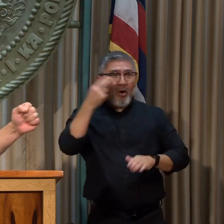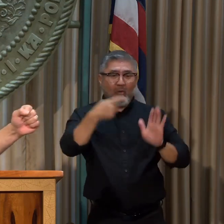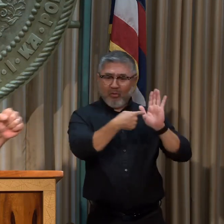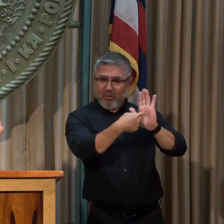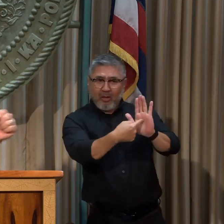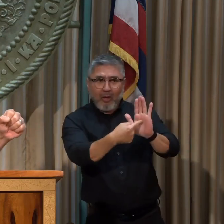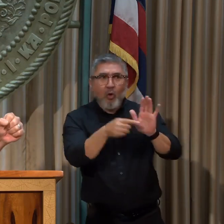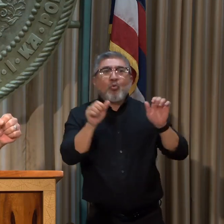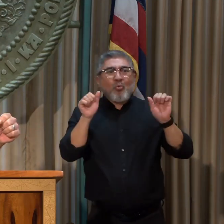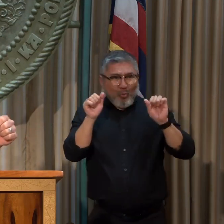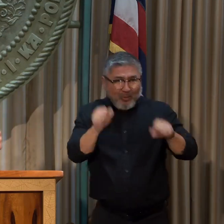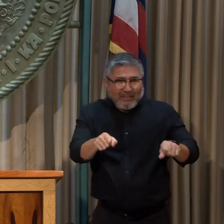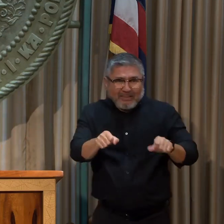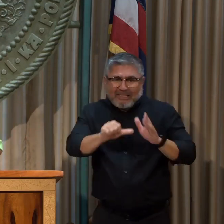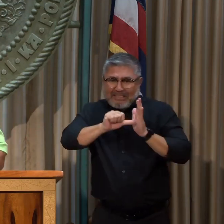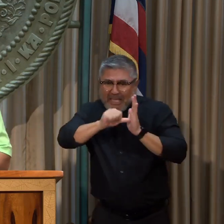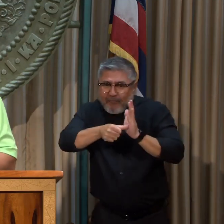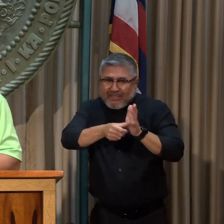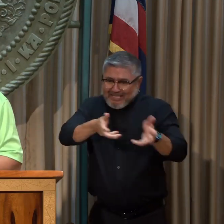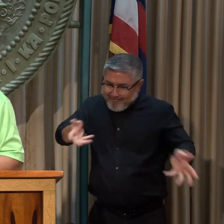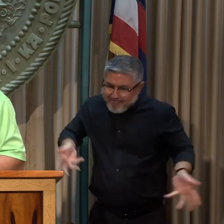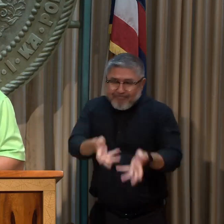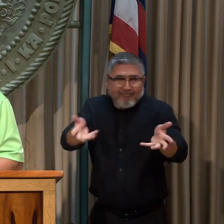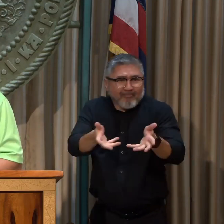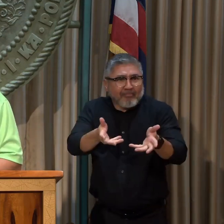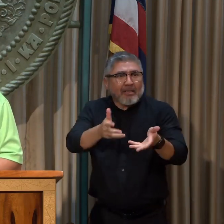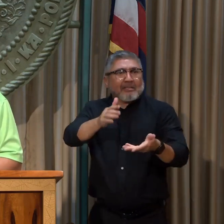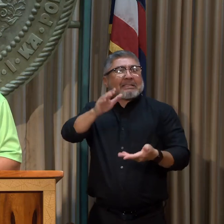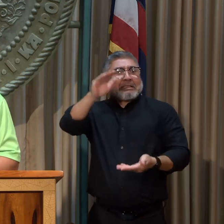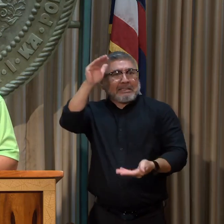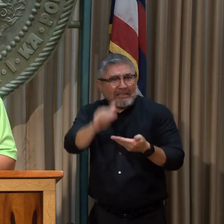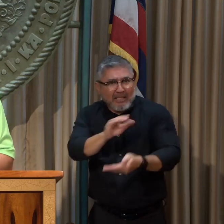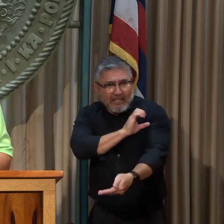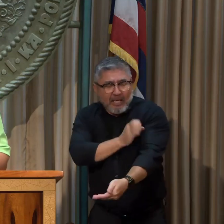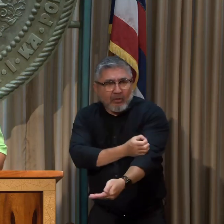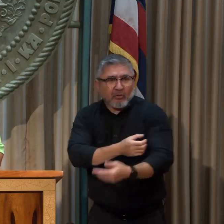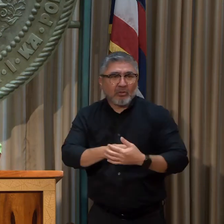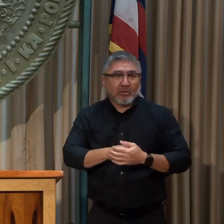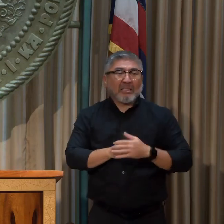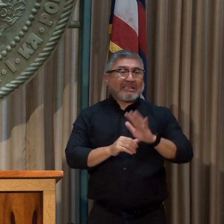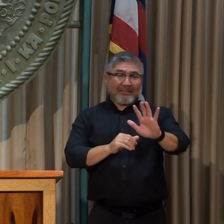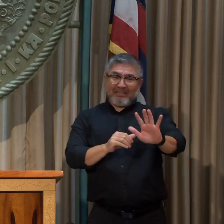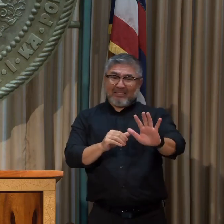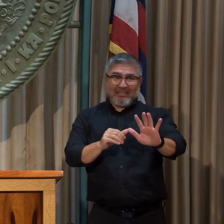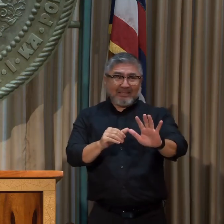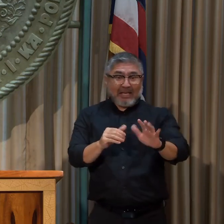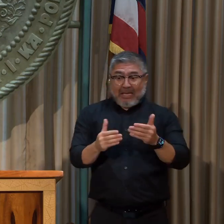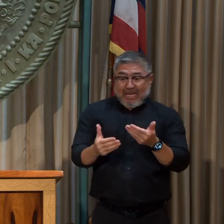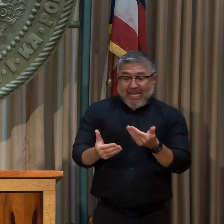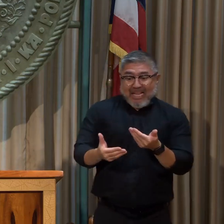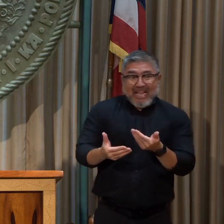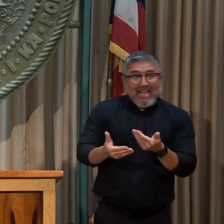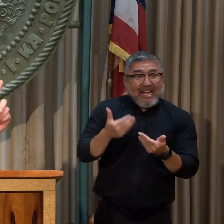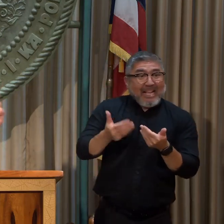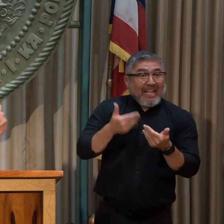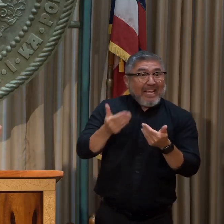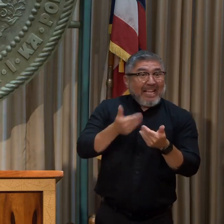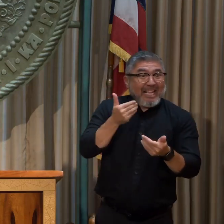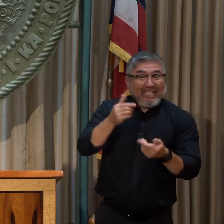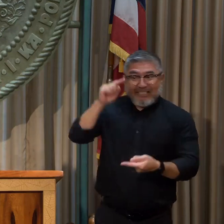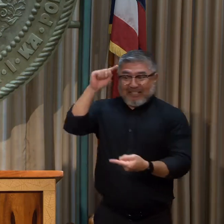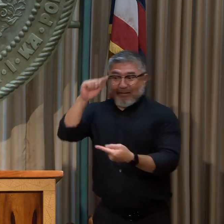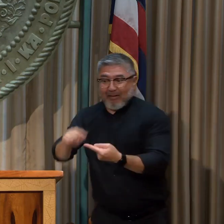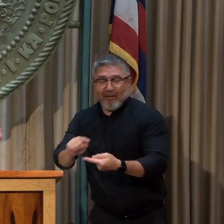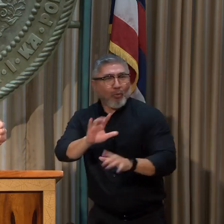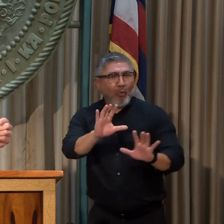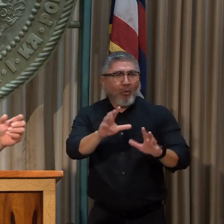magnify our efforts. This is a lot of work that's going to happen. It wouldn't be possible just by